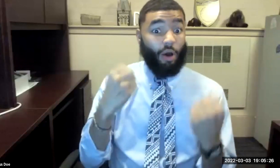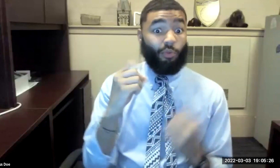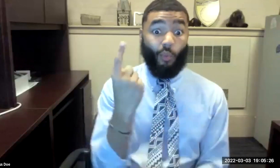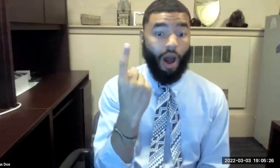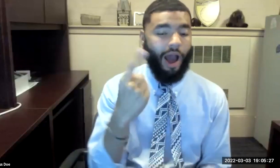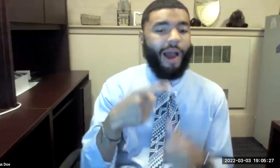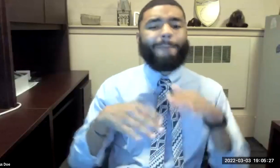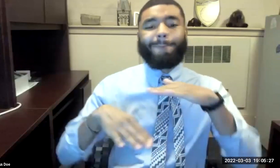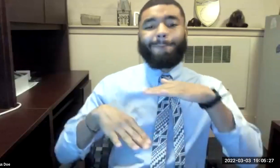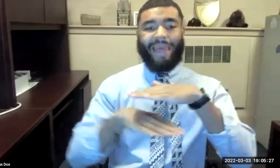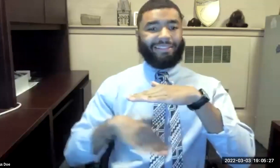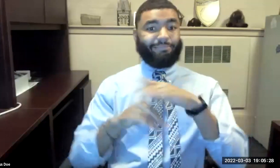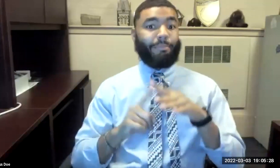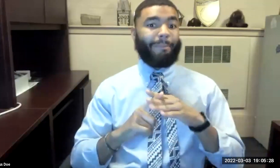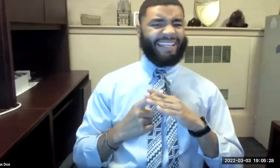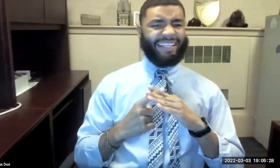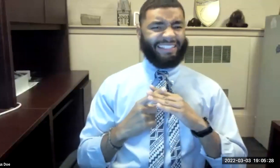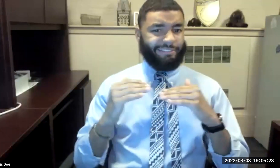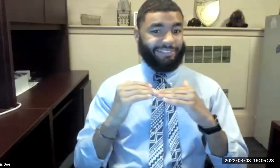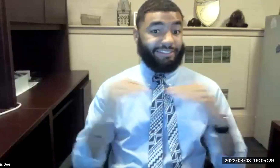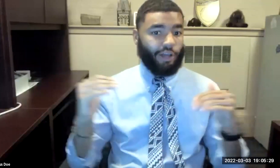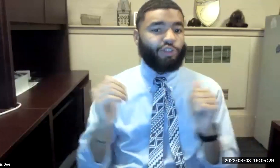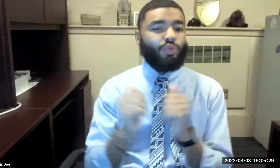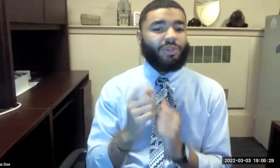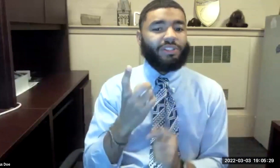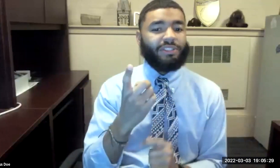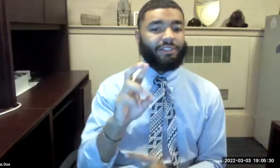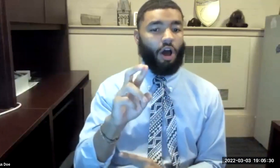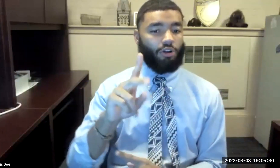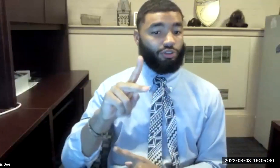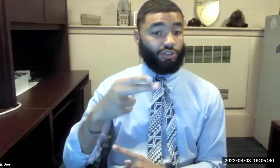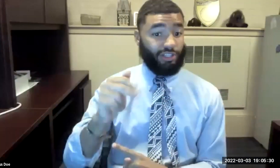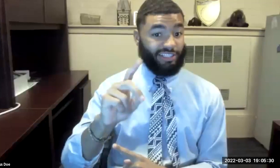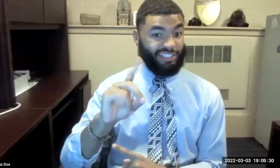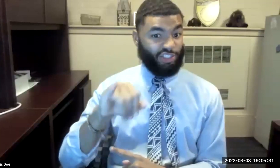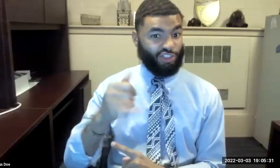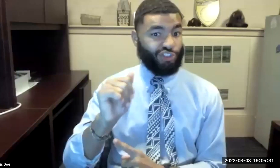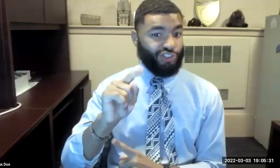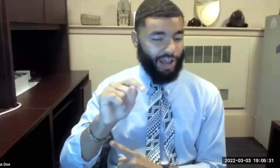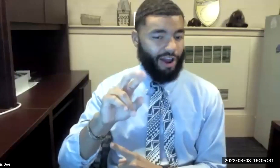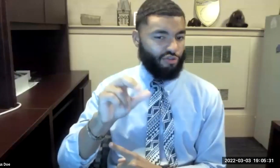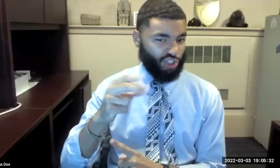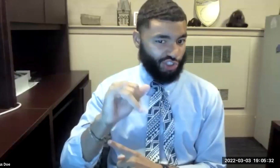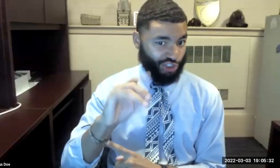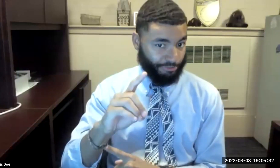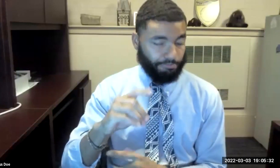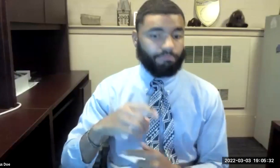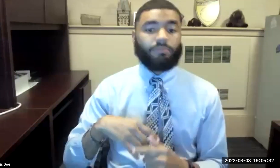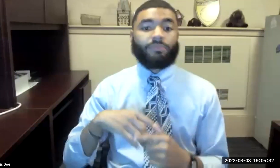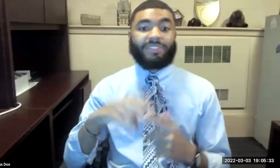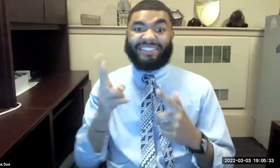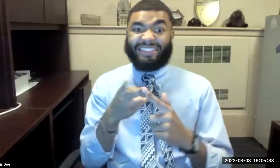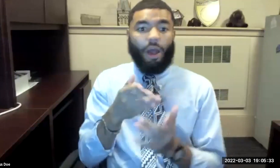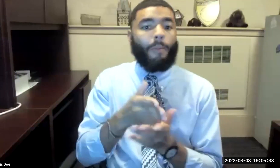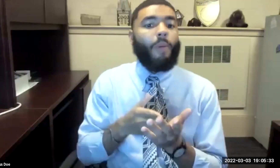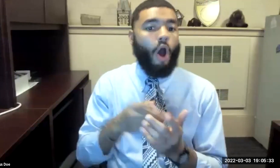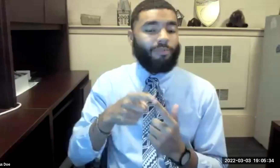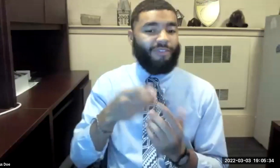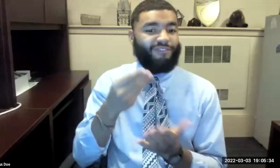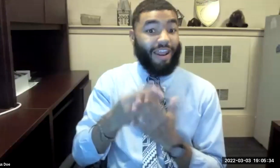Our first part focused on the basic or beginning stage. With Dr. Fadija